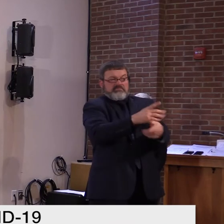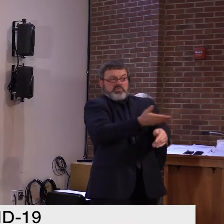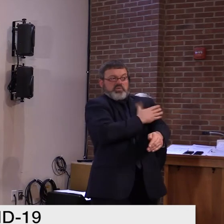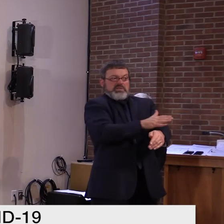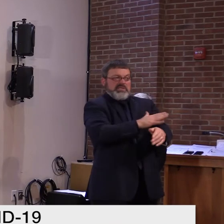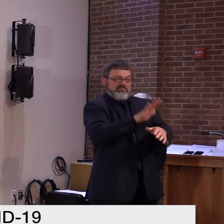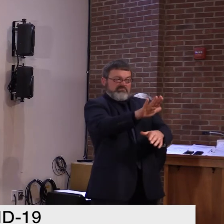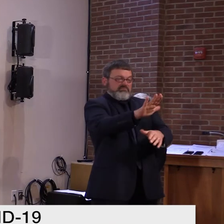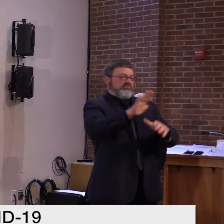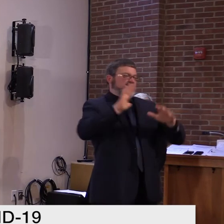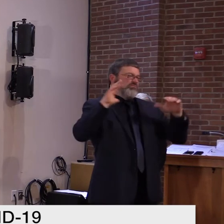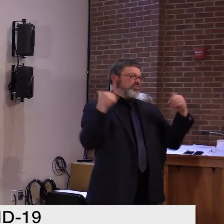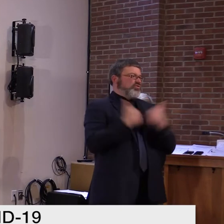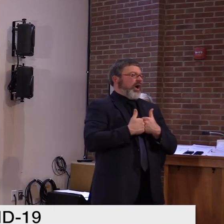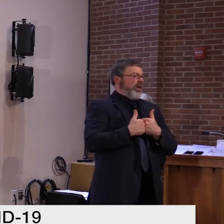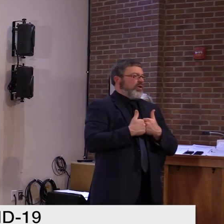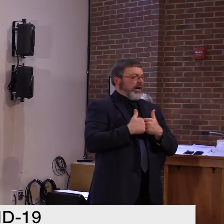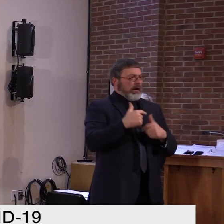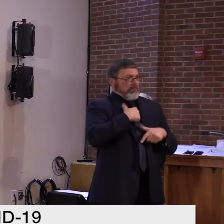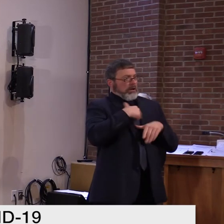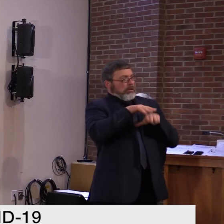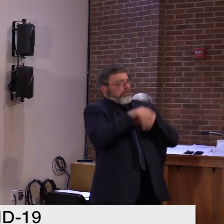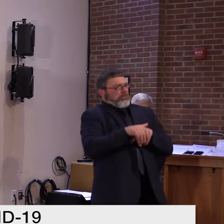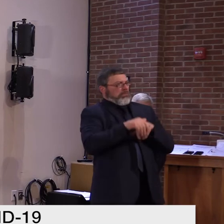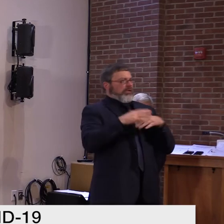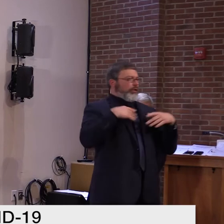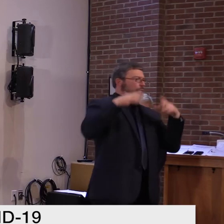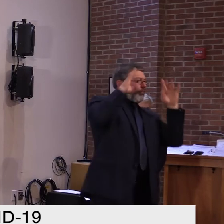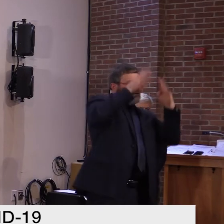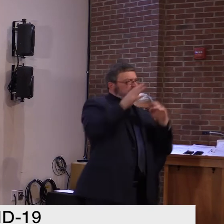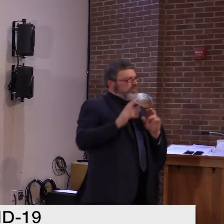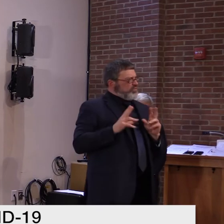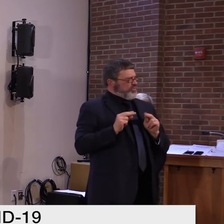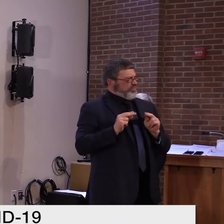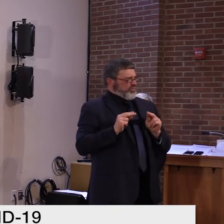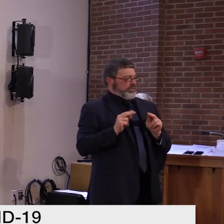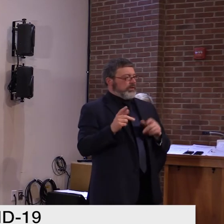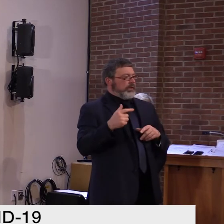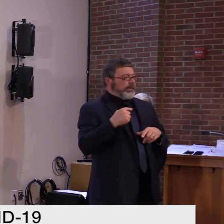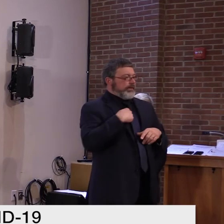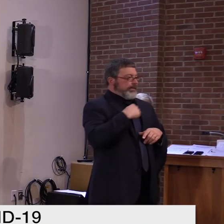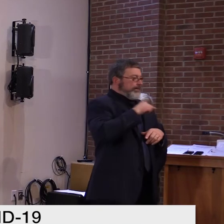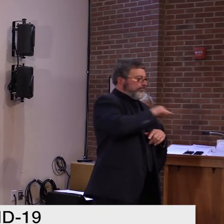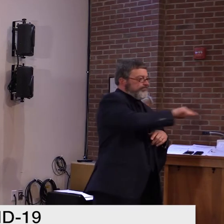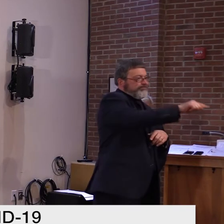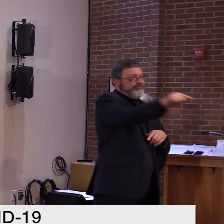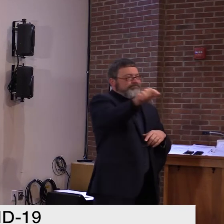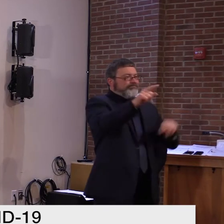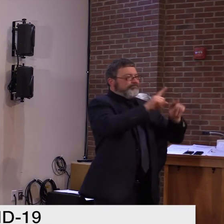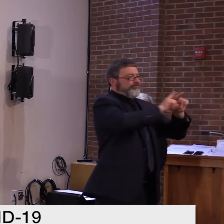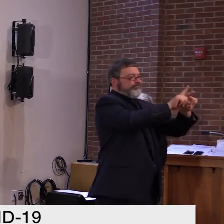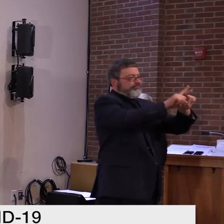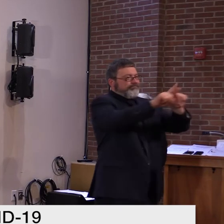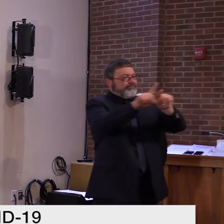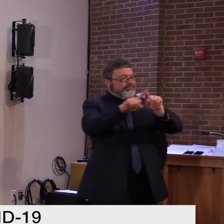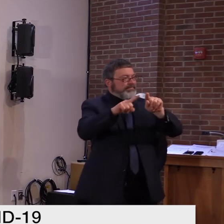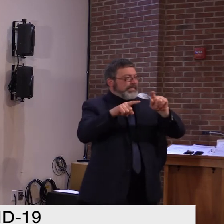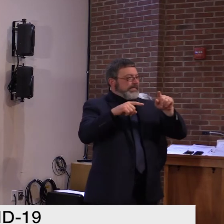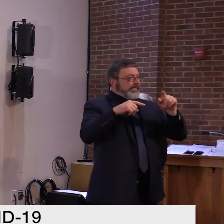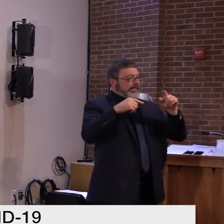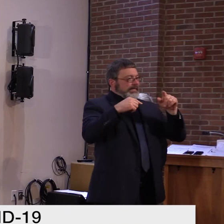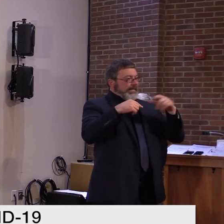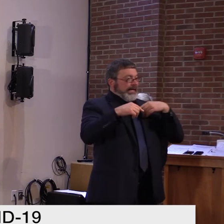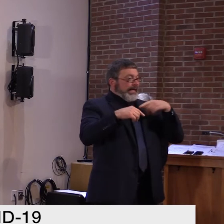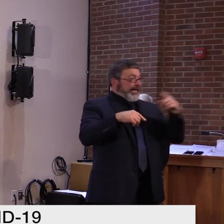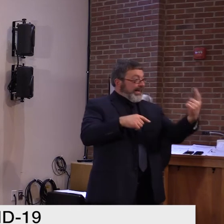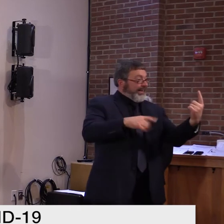activity separately. So, uh, it's not like if we found a path forward with one activity, we would automatically allow another activity. And there's been